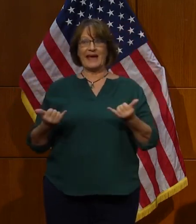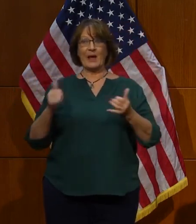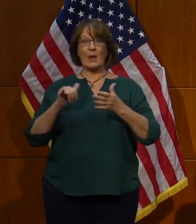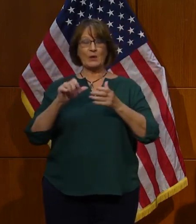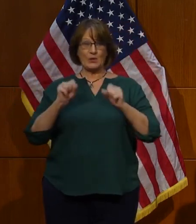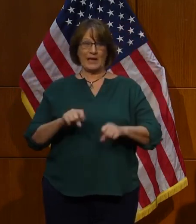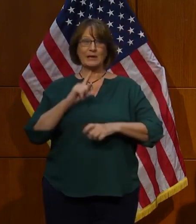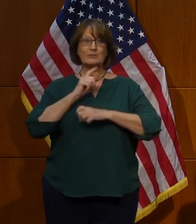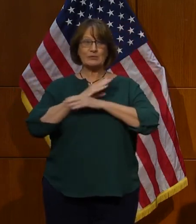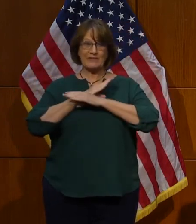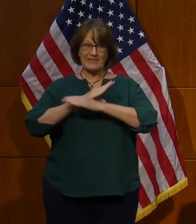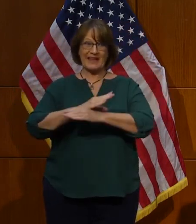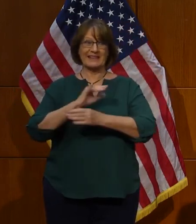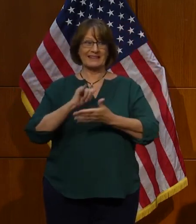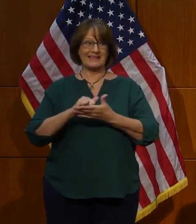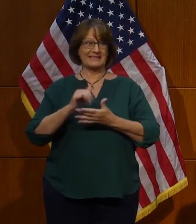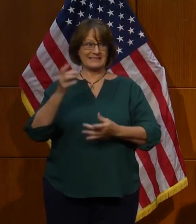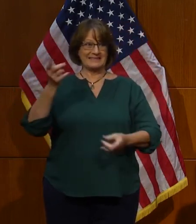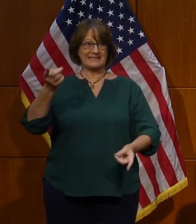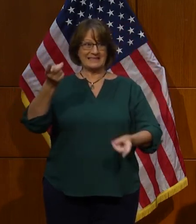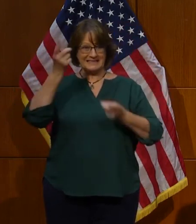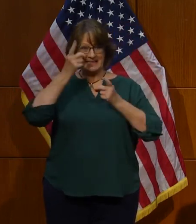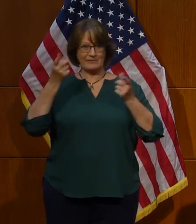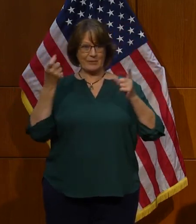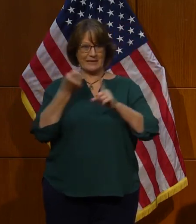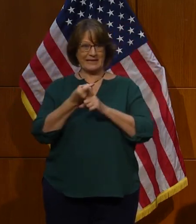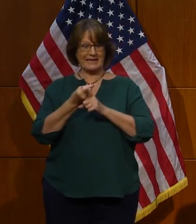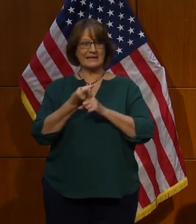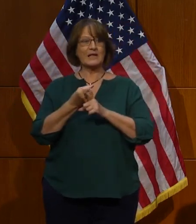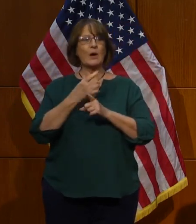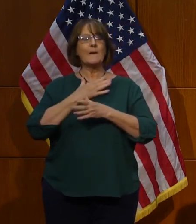preventable disease. So please get vaccinated.